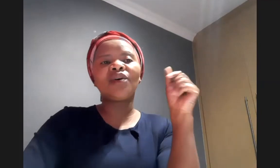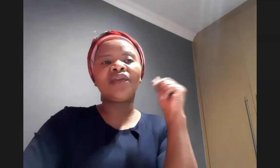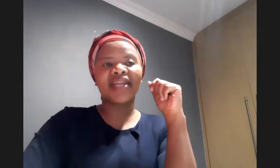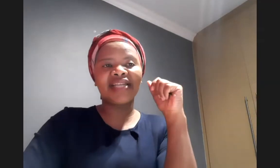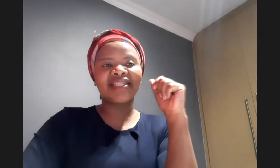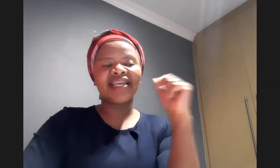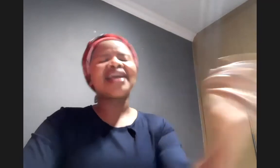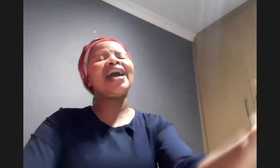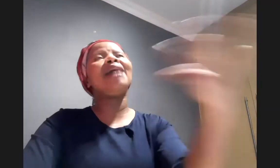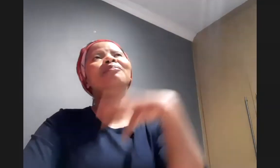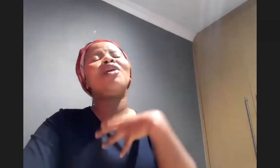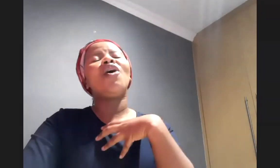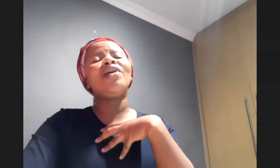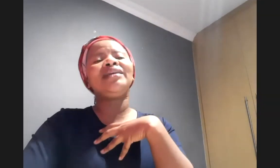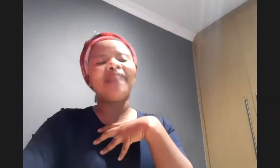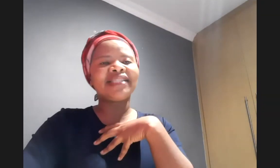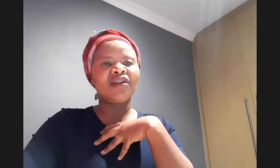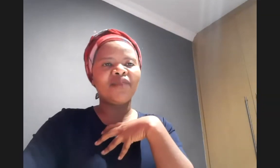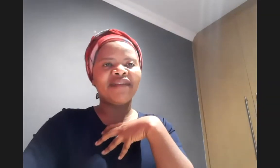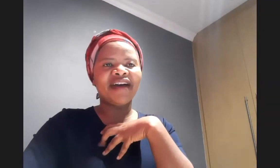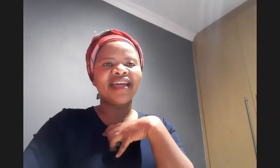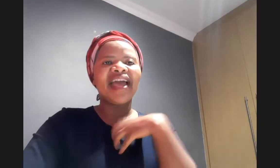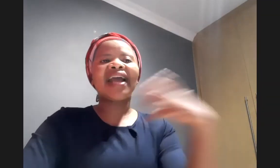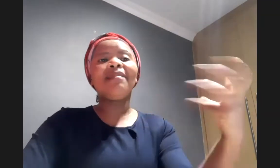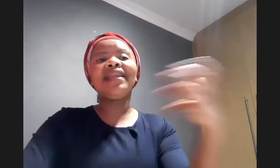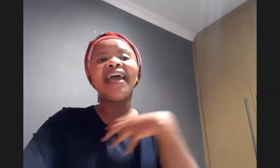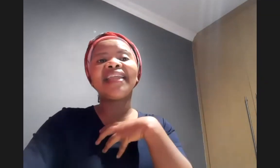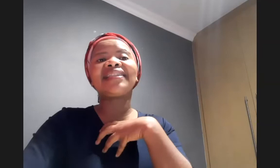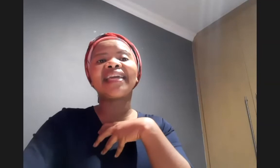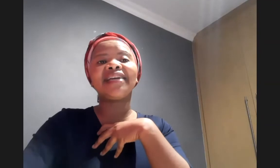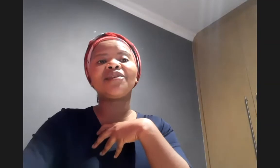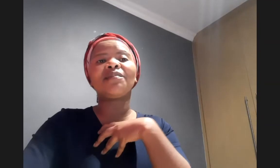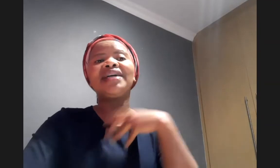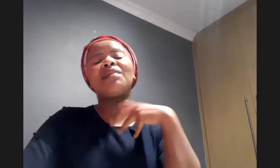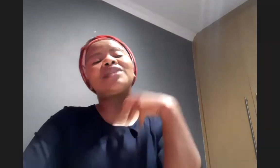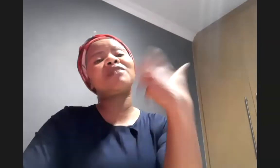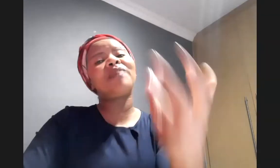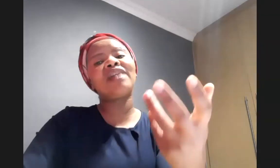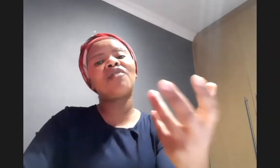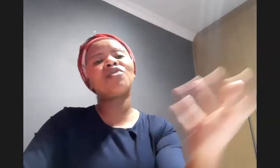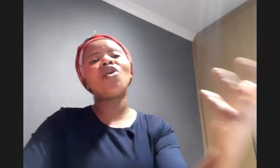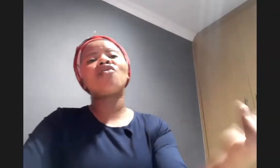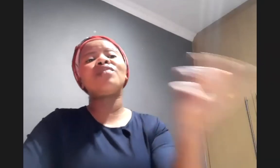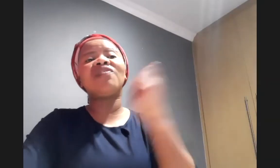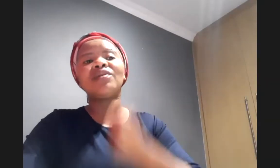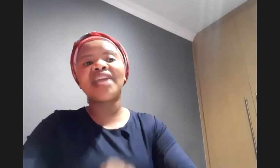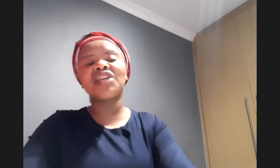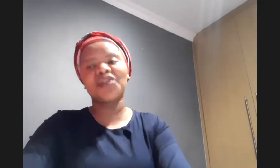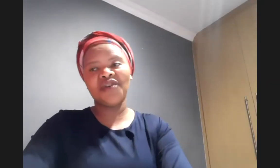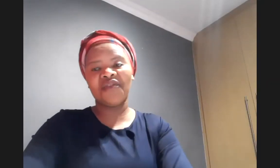on the right come only blessed of my father come and inherit the kingdom that was prepared for you from the foundation of